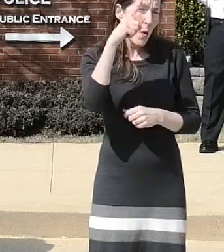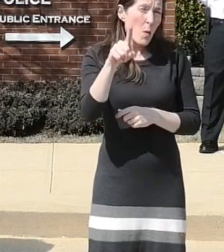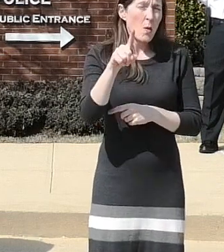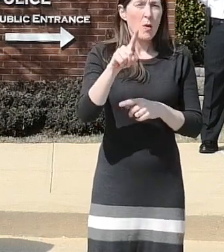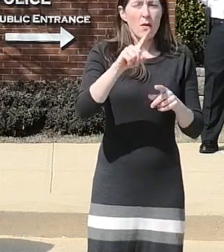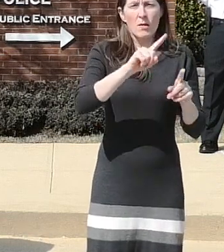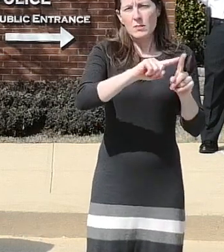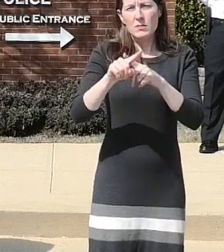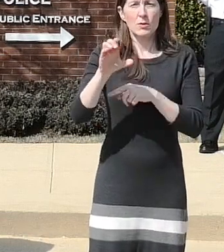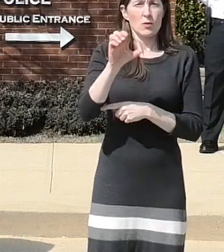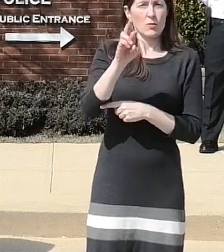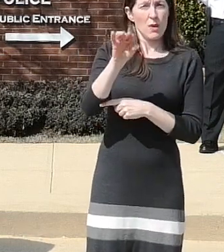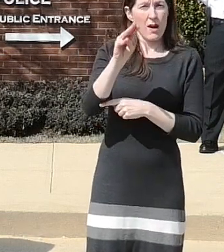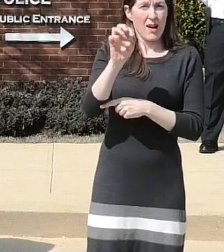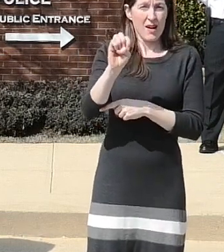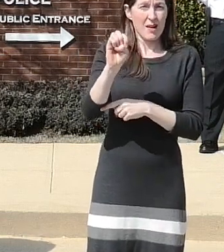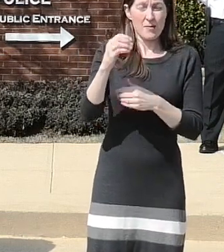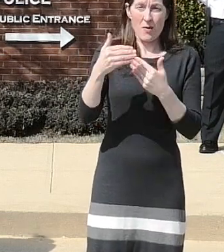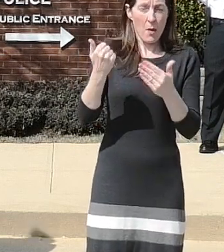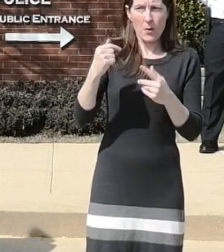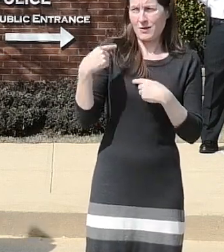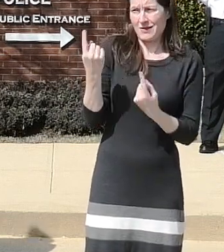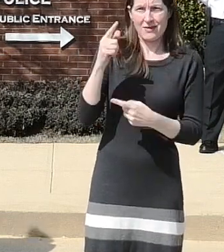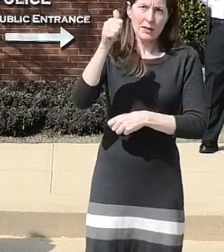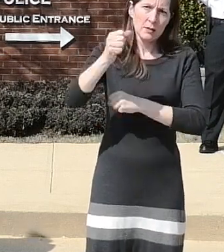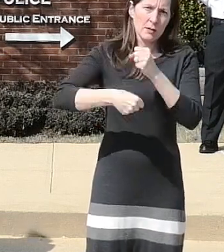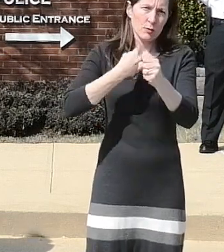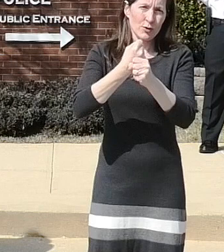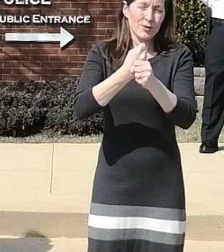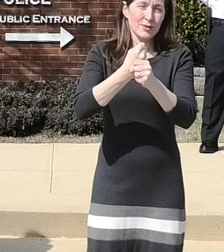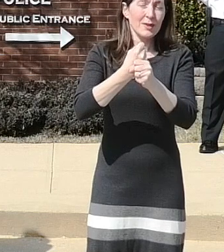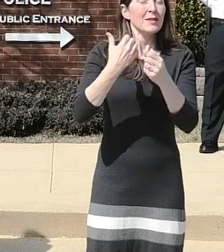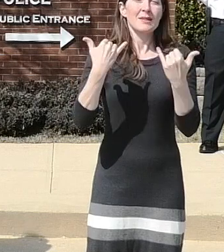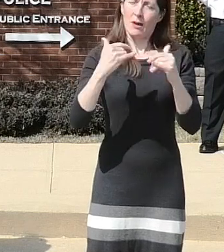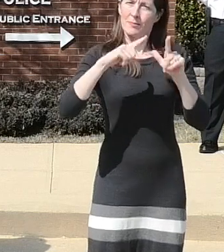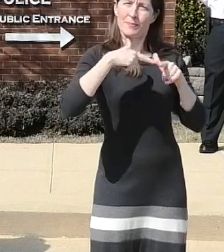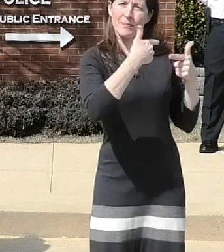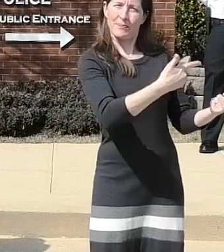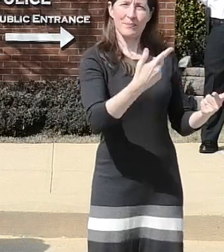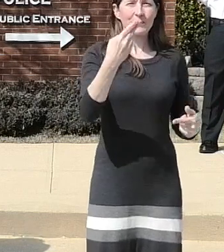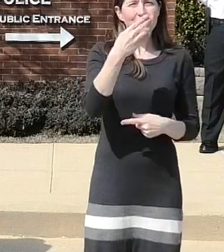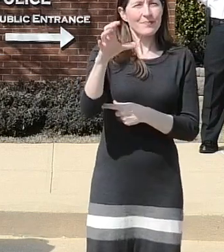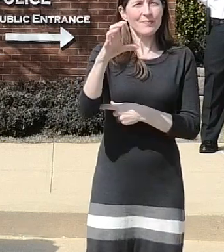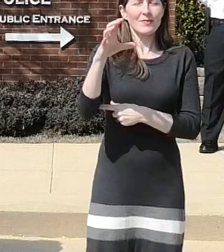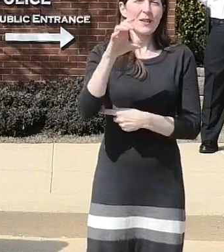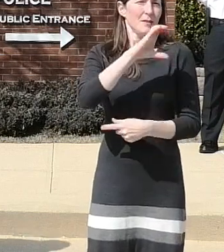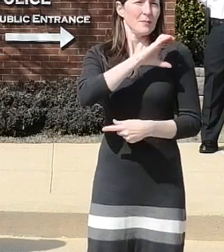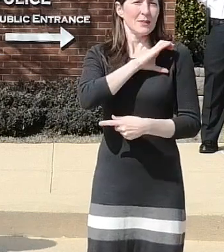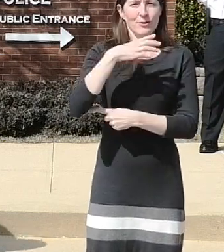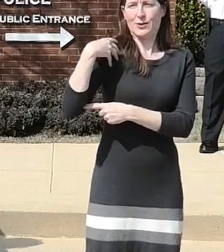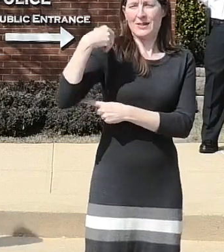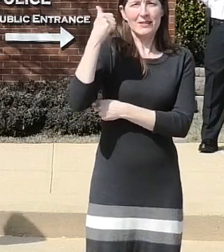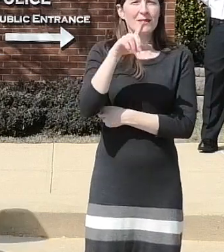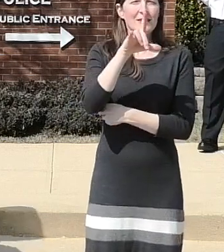decade i'll now turn it over to howard county police chief lisa myers